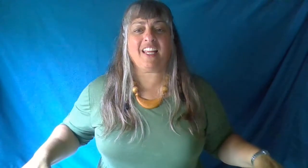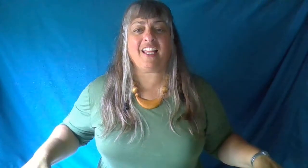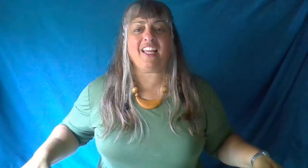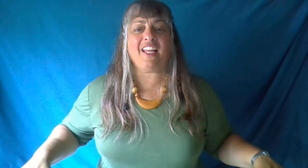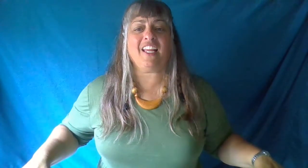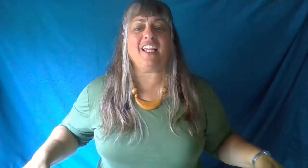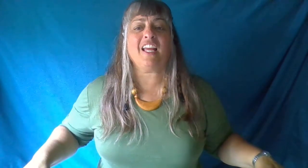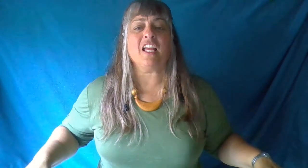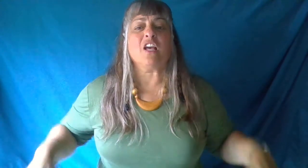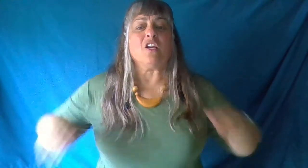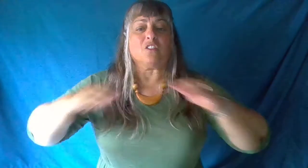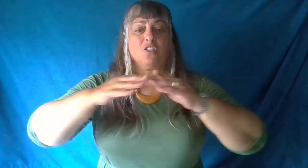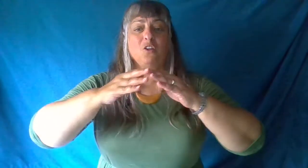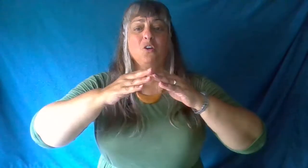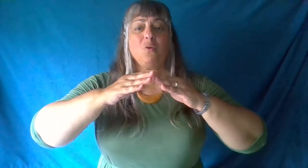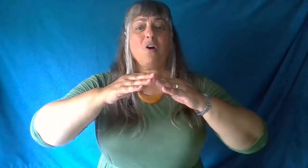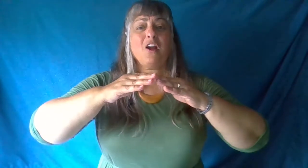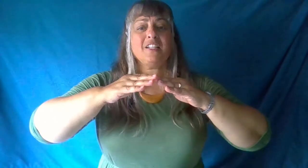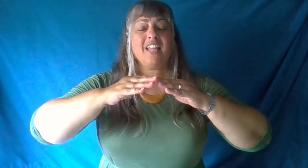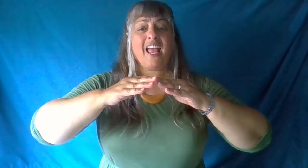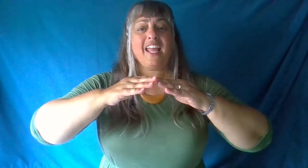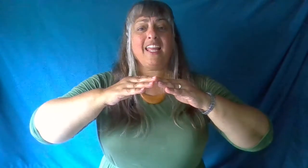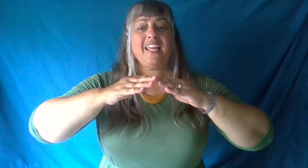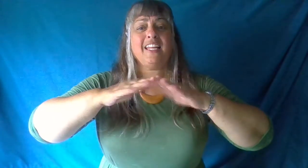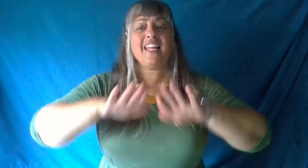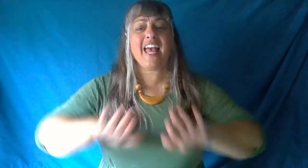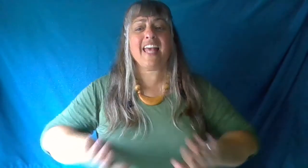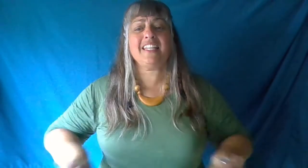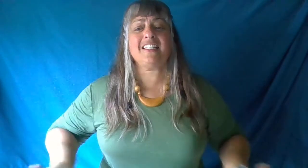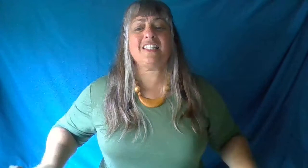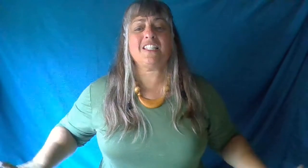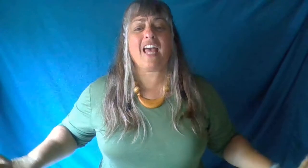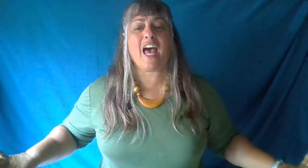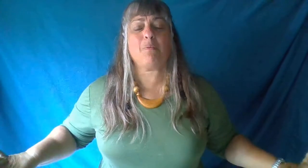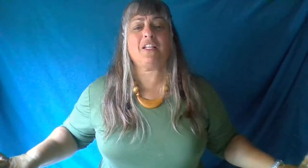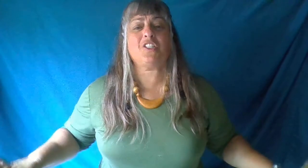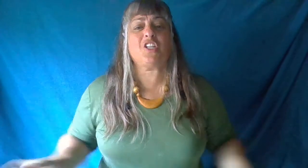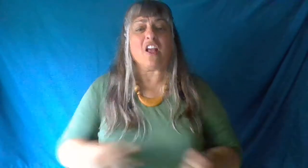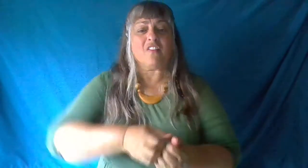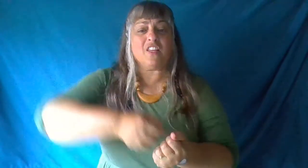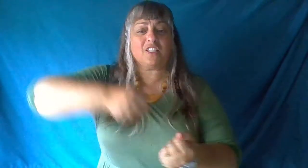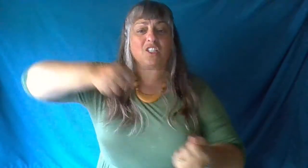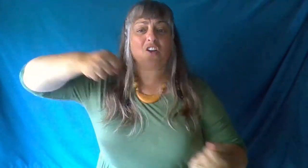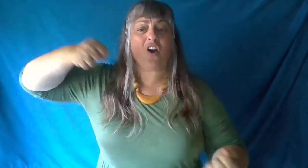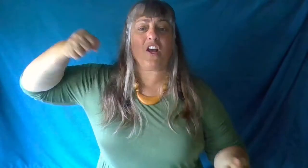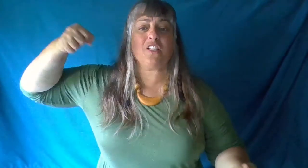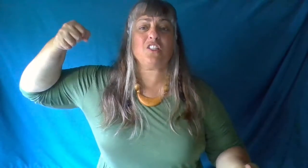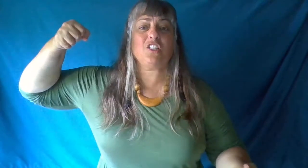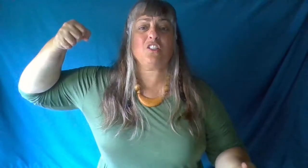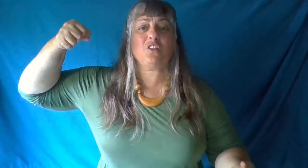To ordain and establish this Constitution